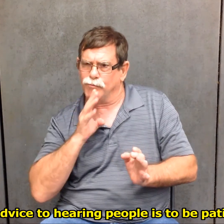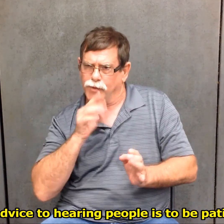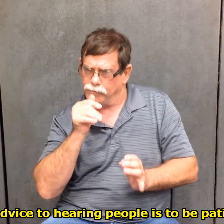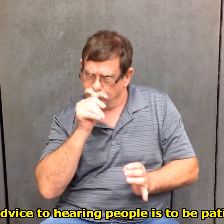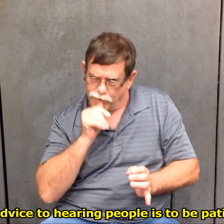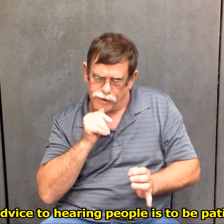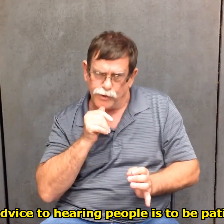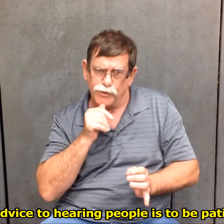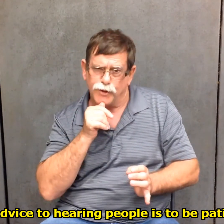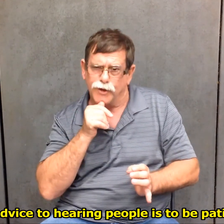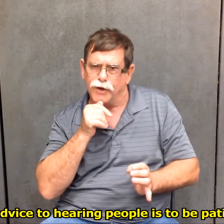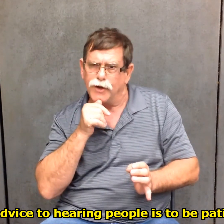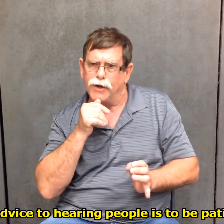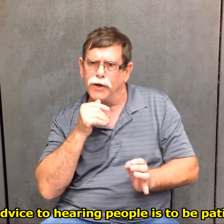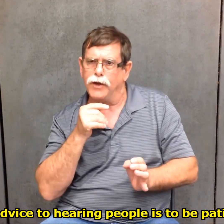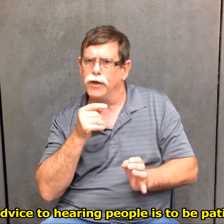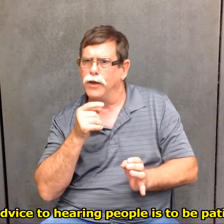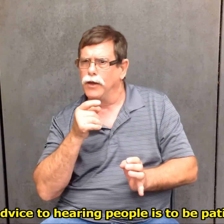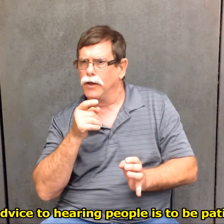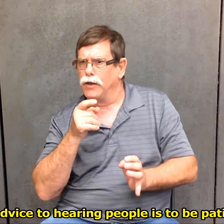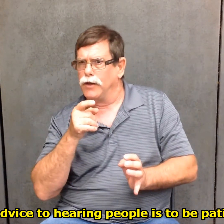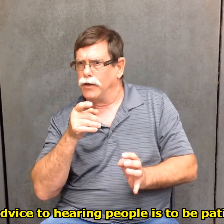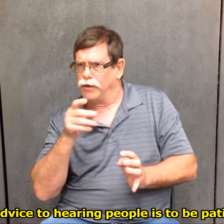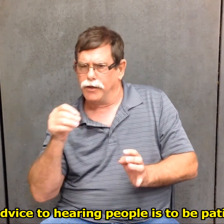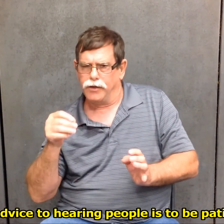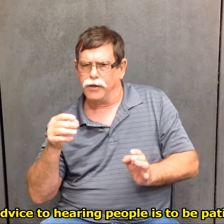My advice to hearing people is to be patient. to